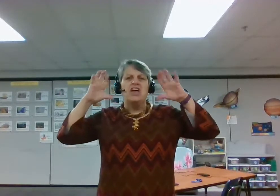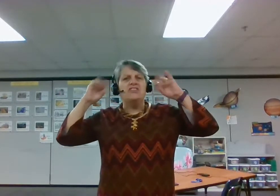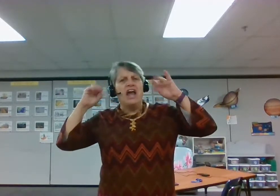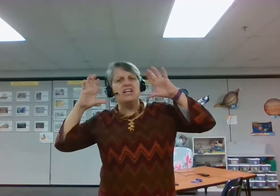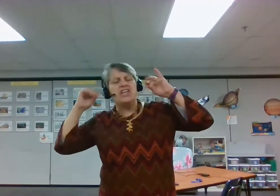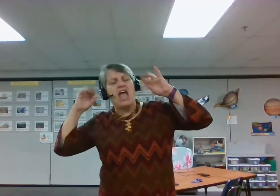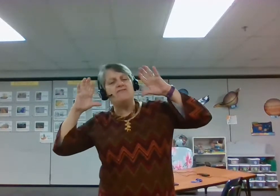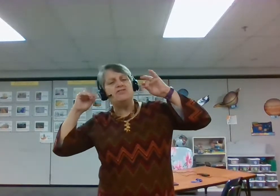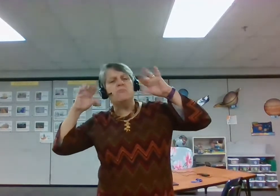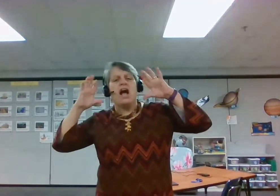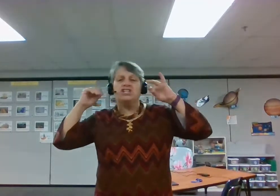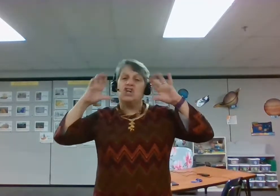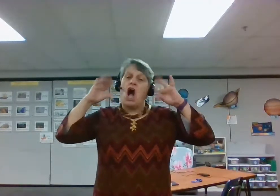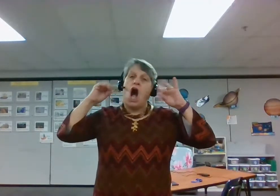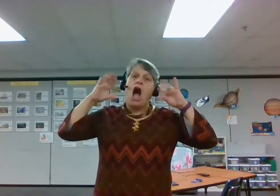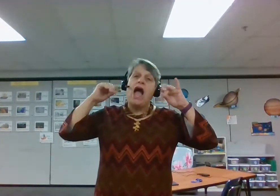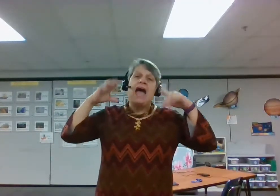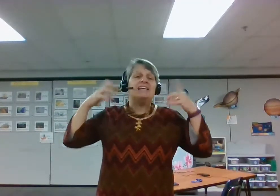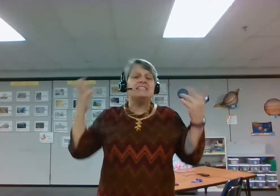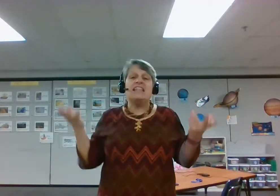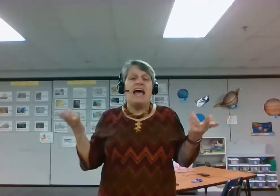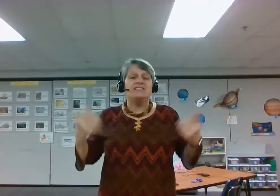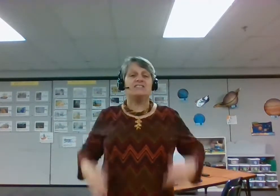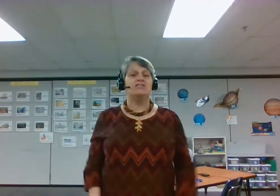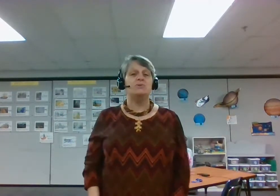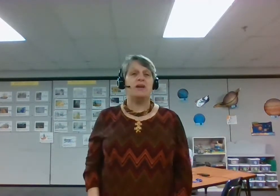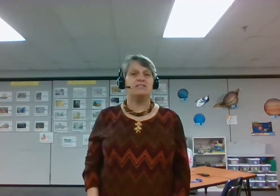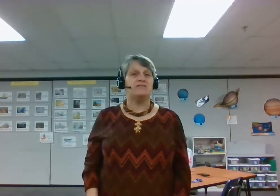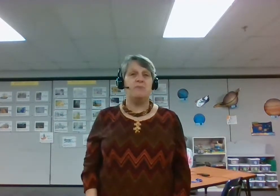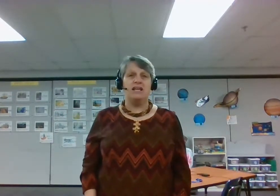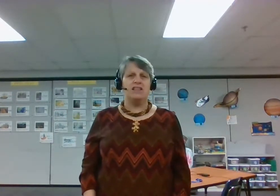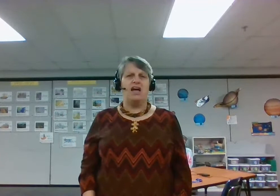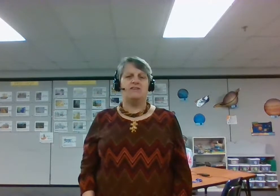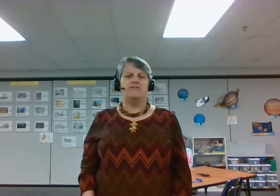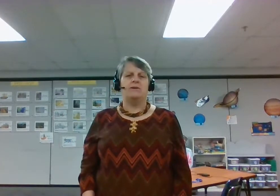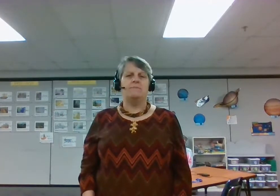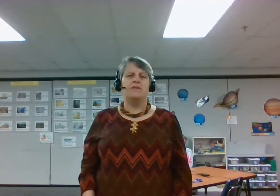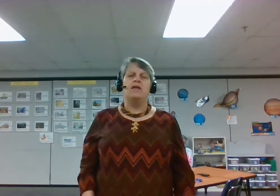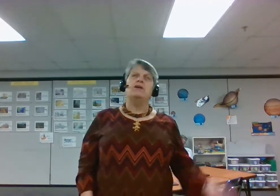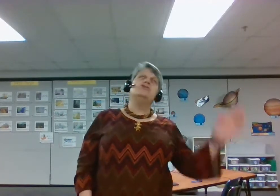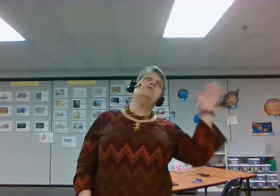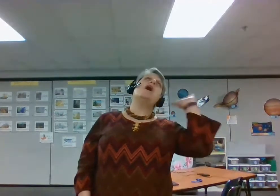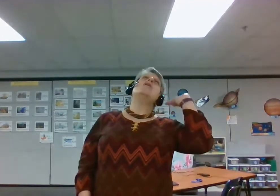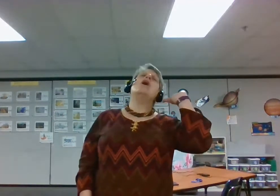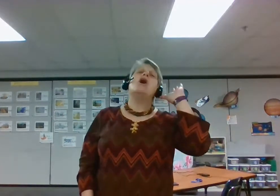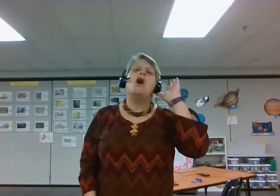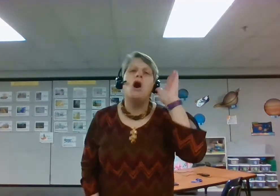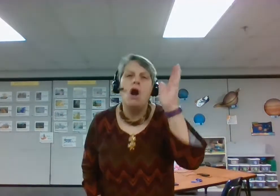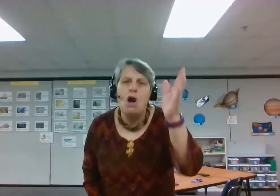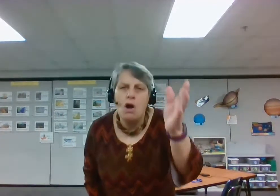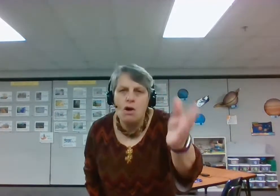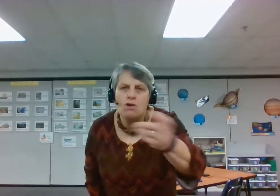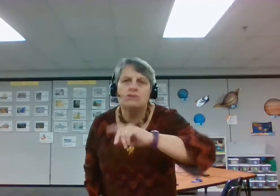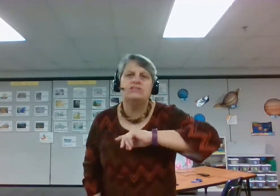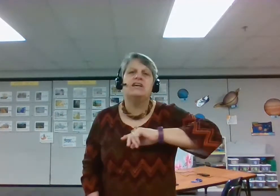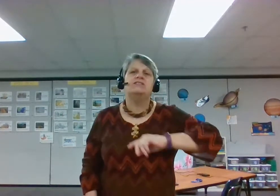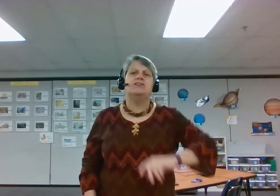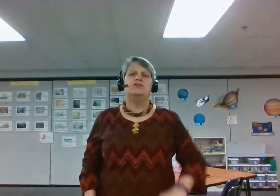that it gave to my jaw has lasted the rest of my life. You are old, said the